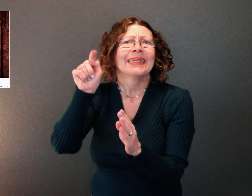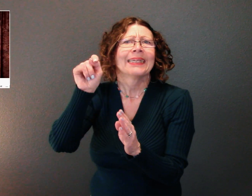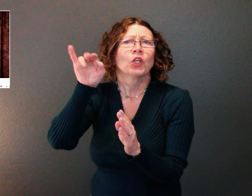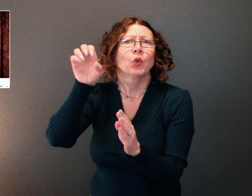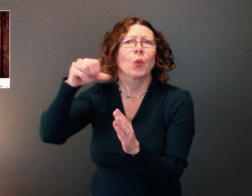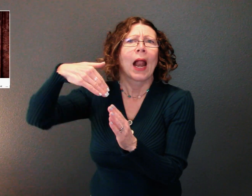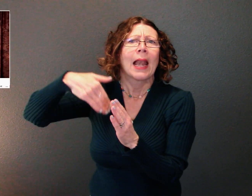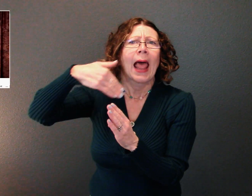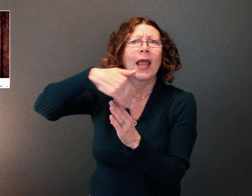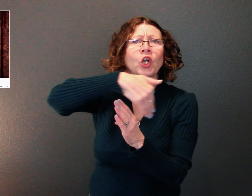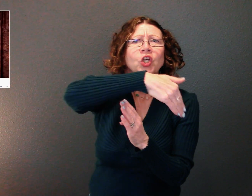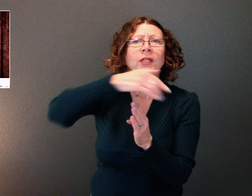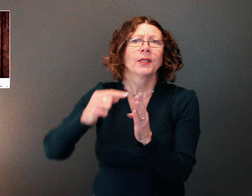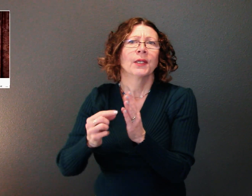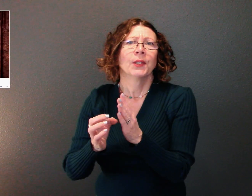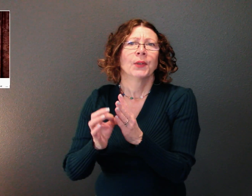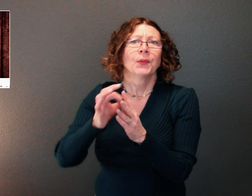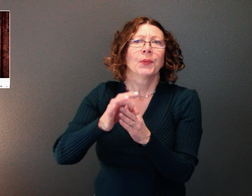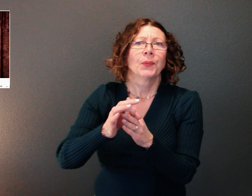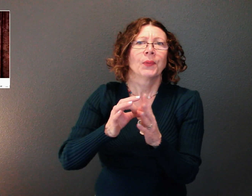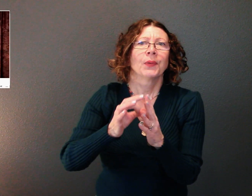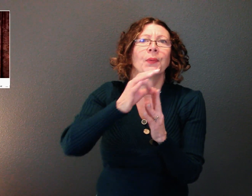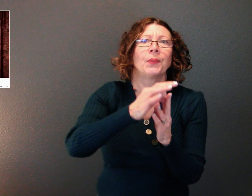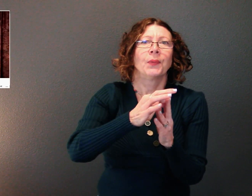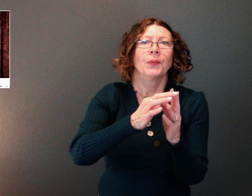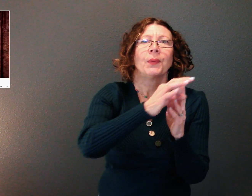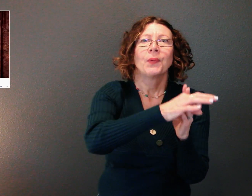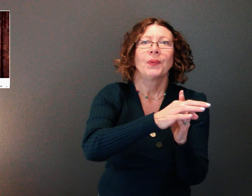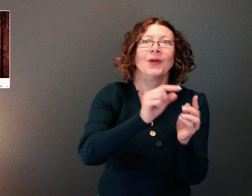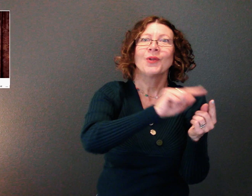layers of tissues and into your bloodstream where they can be transported.